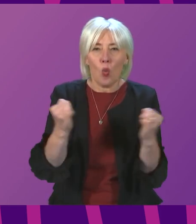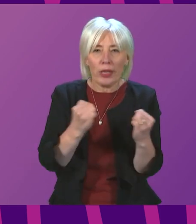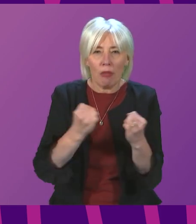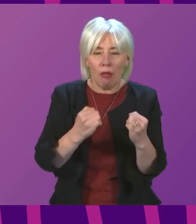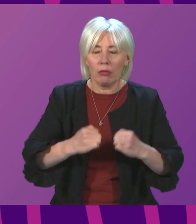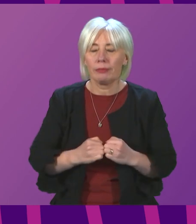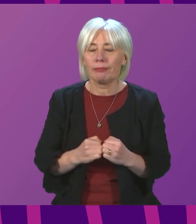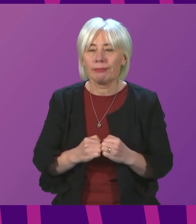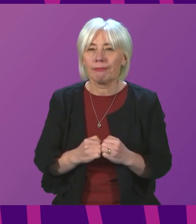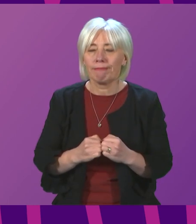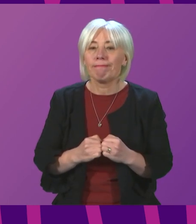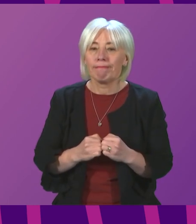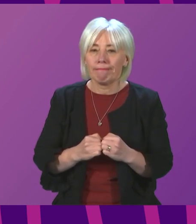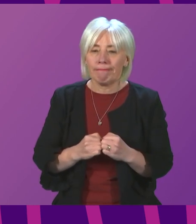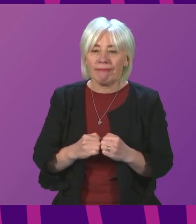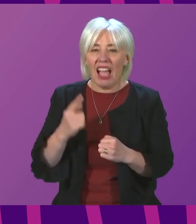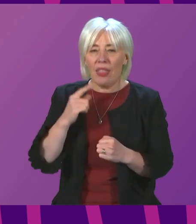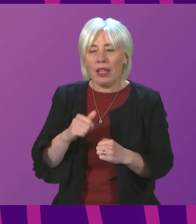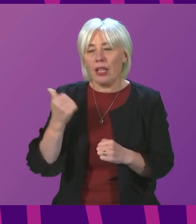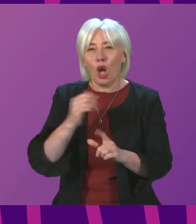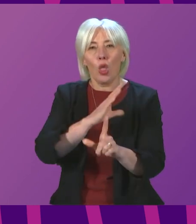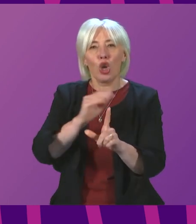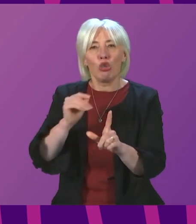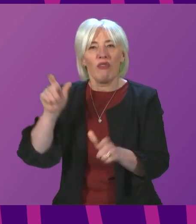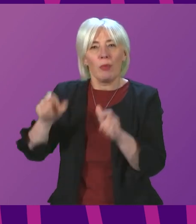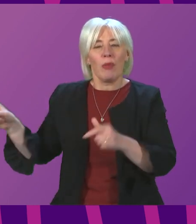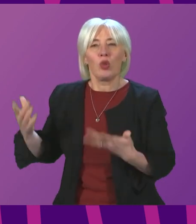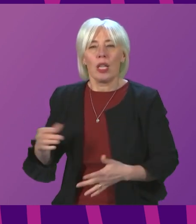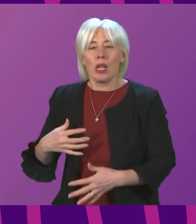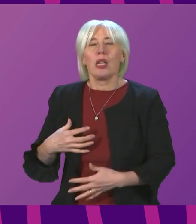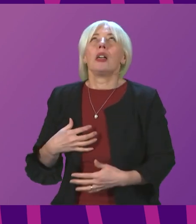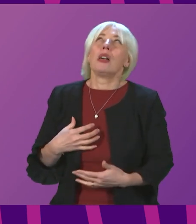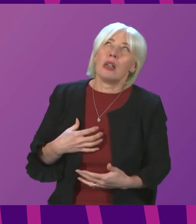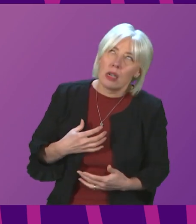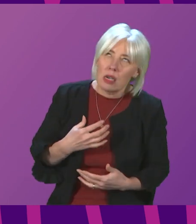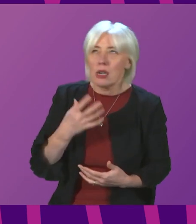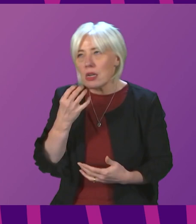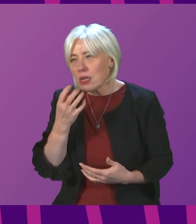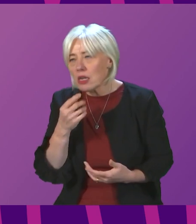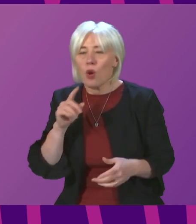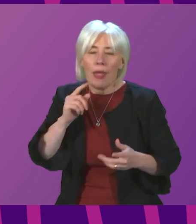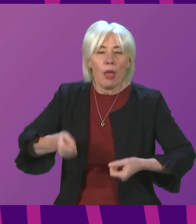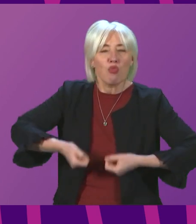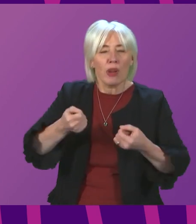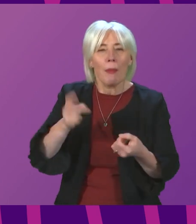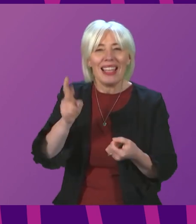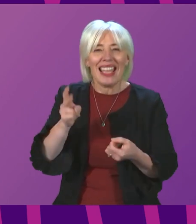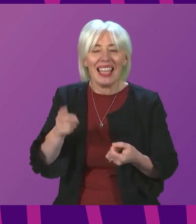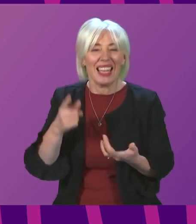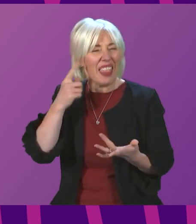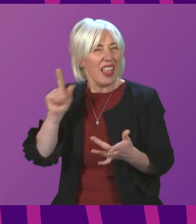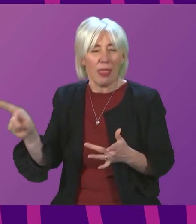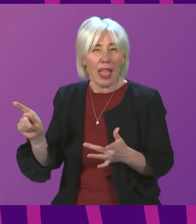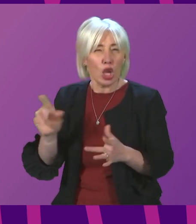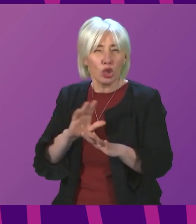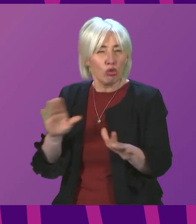Minister. I think the groans coming from the Conservative benches when this issue is raised suggest that they are really out of touch